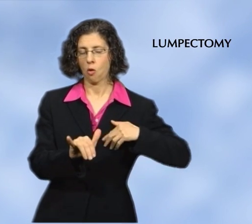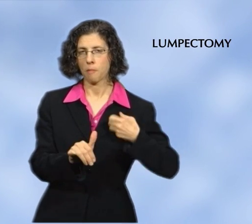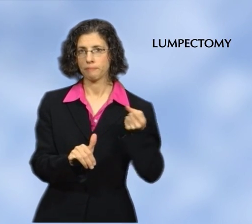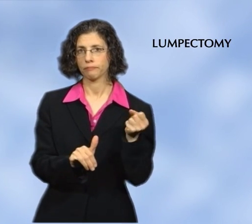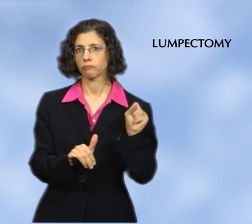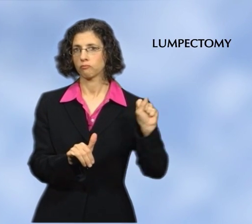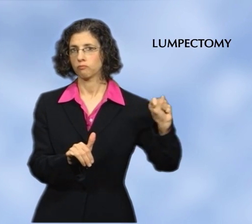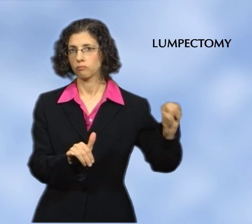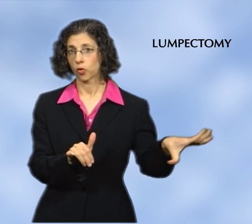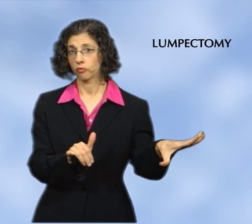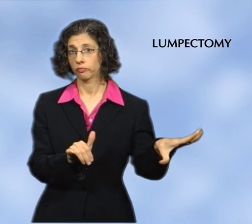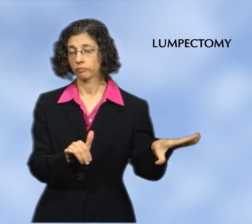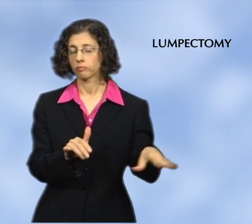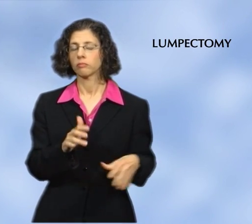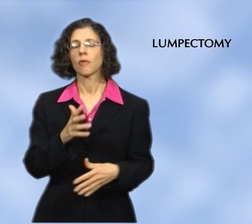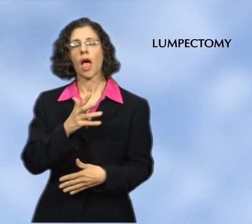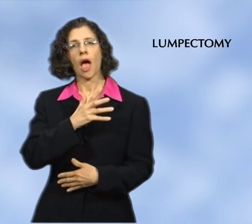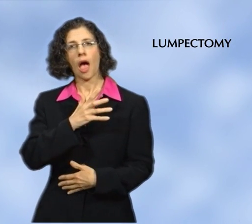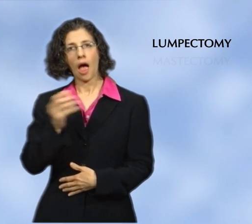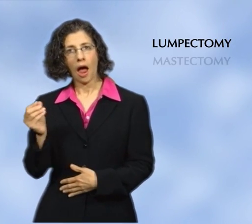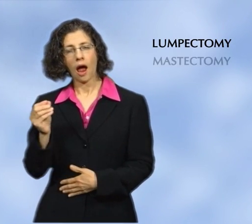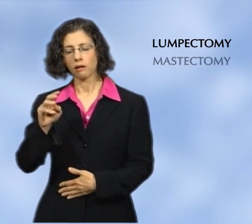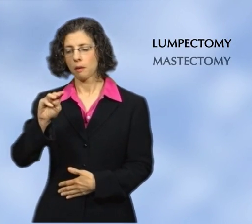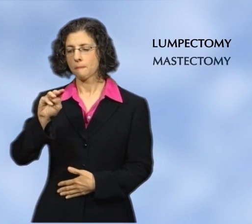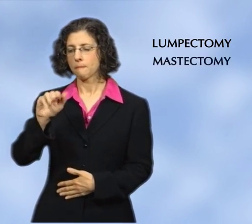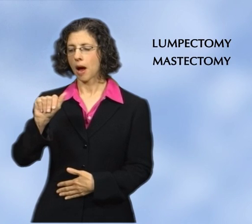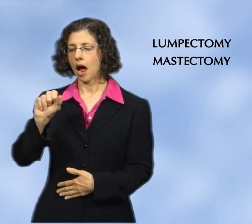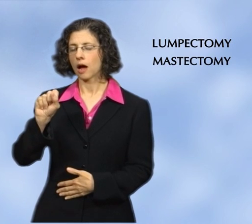lumpectomy and mastectomy.